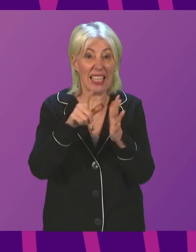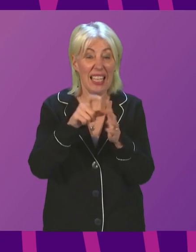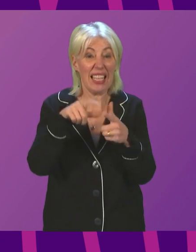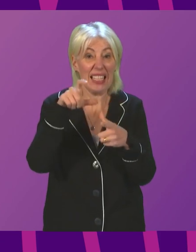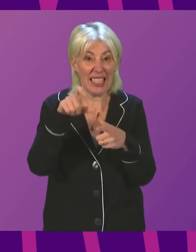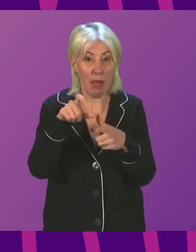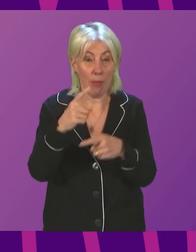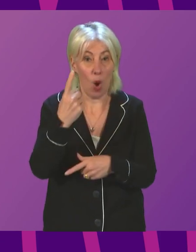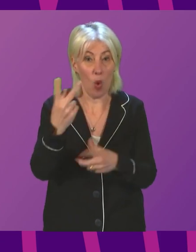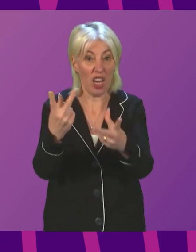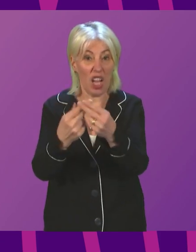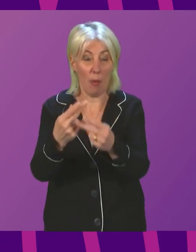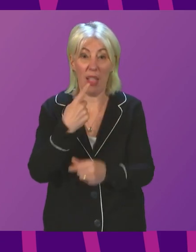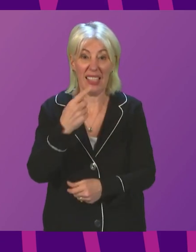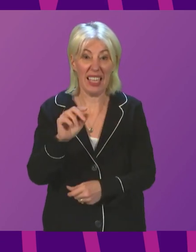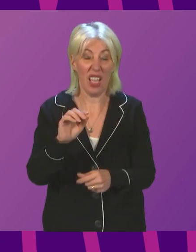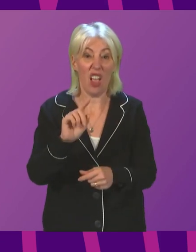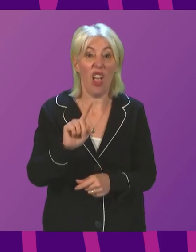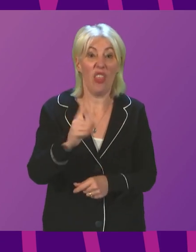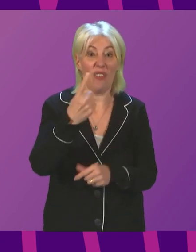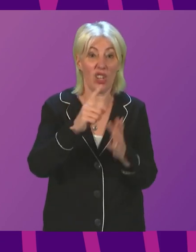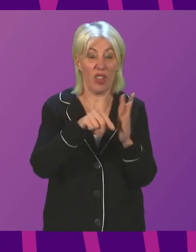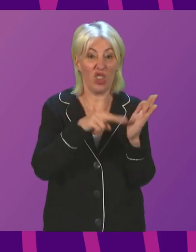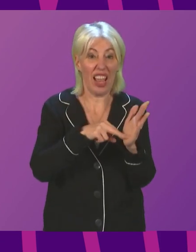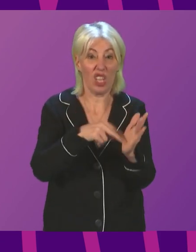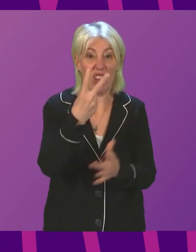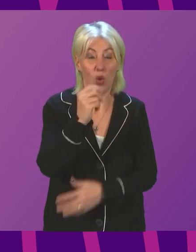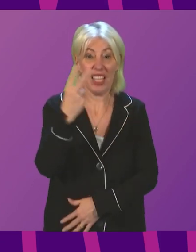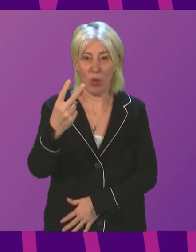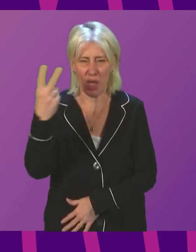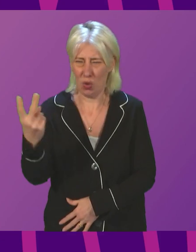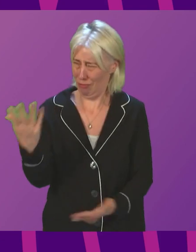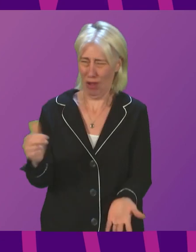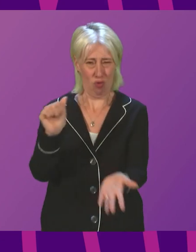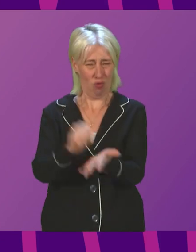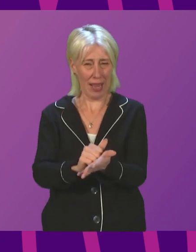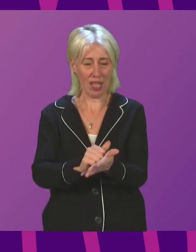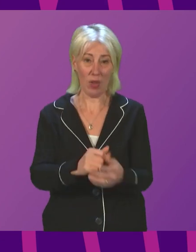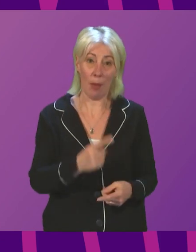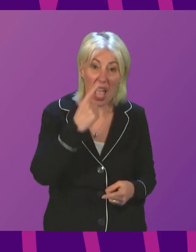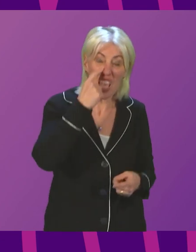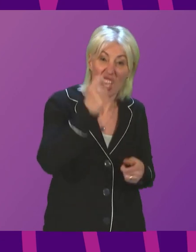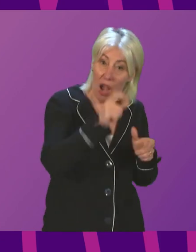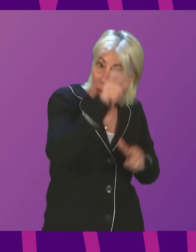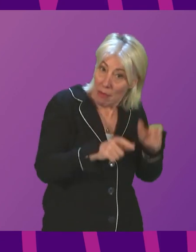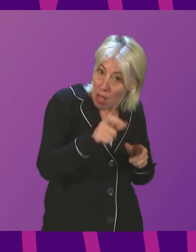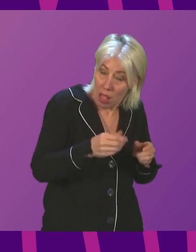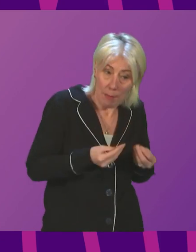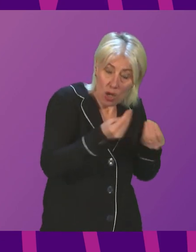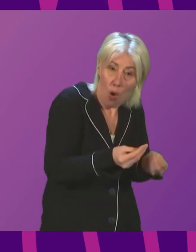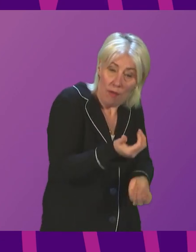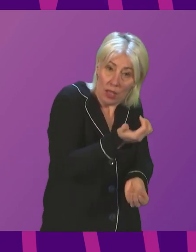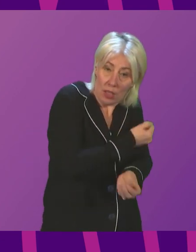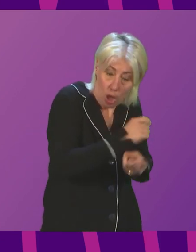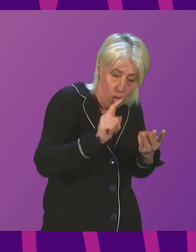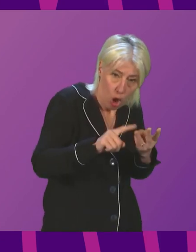told by the helpline, January the 1st, 2022. Can that be right when younger age groups are being offered boosters and even